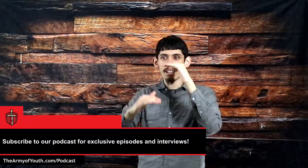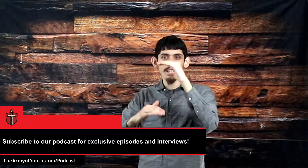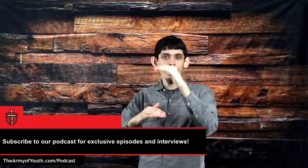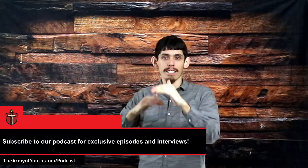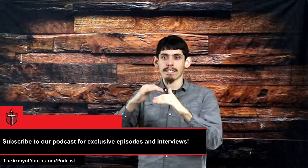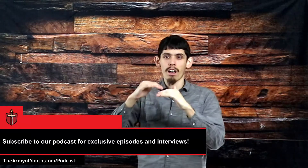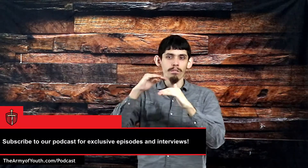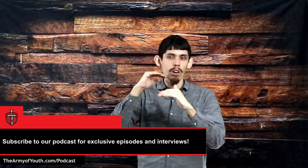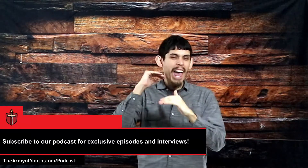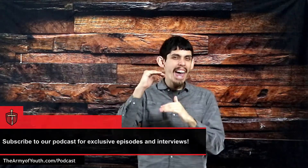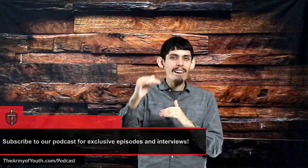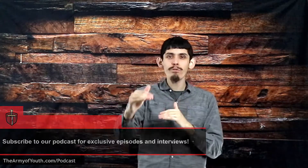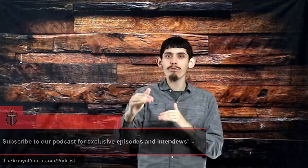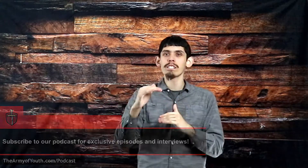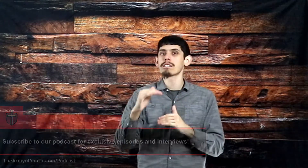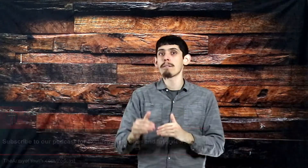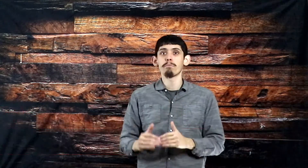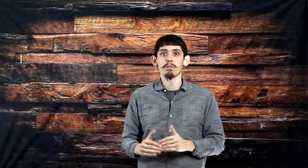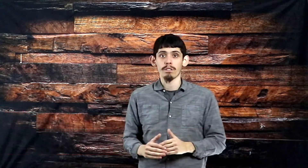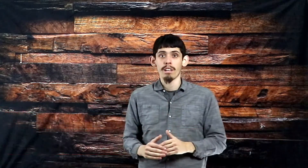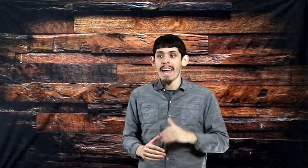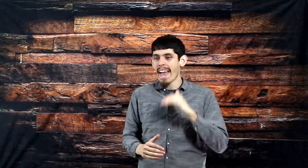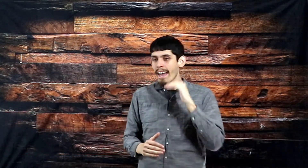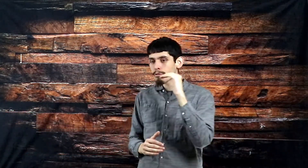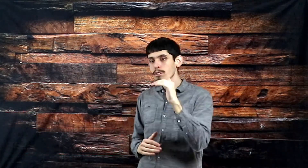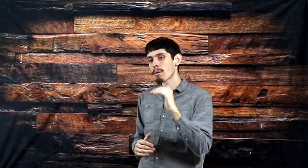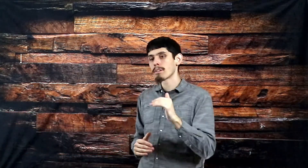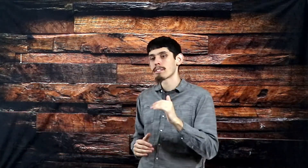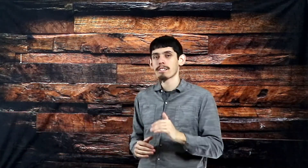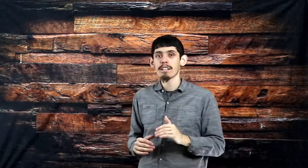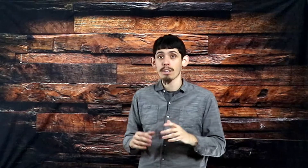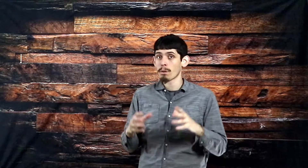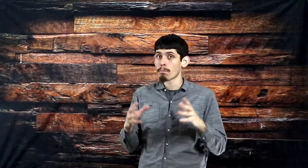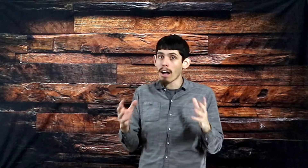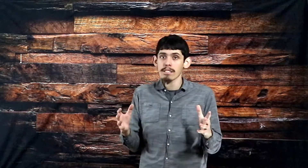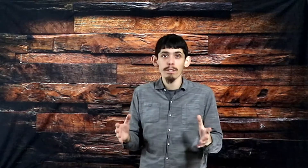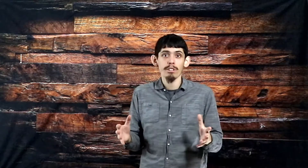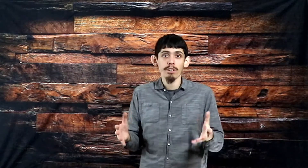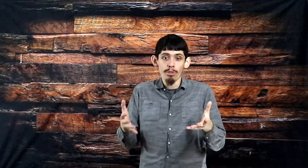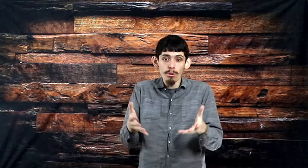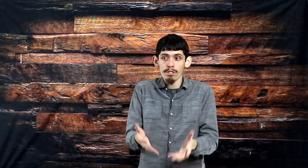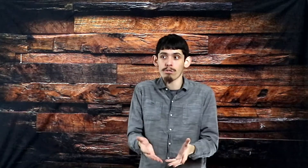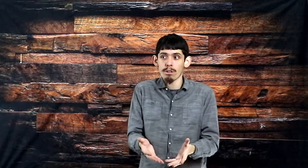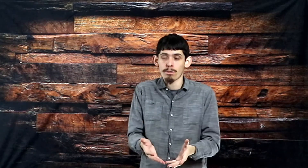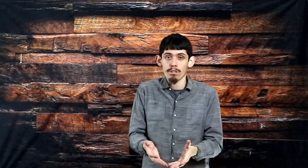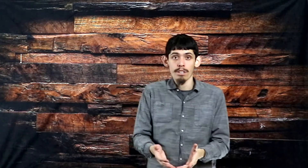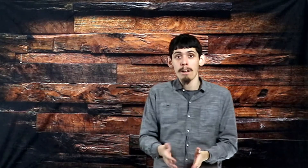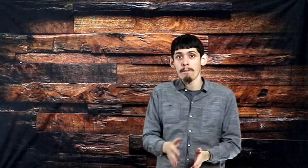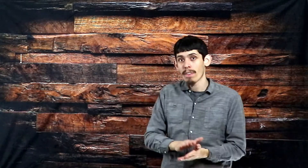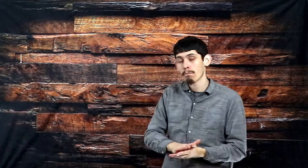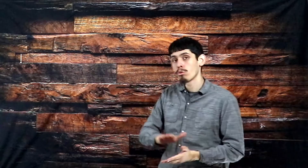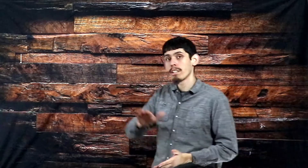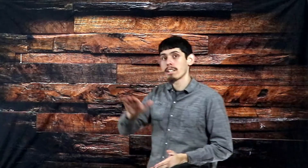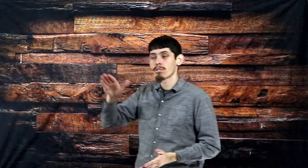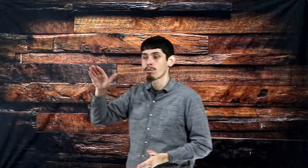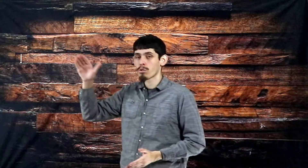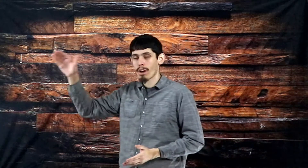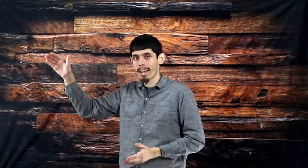list of every symbol, every representation that we possibly could through the scriptures that pointed to Christ,